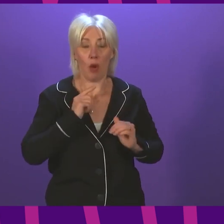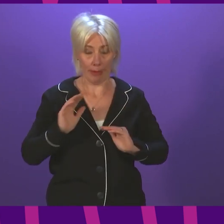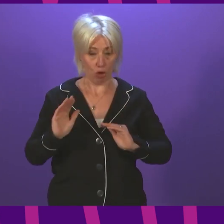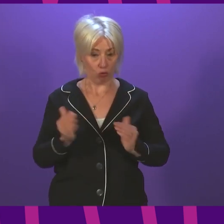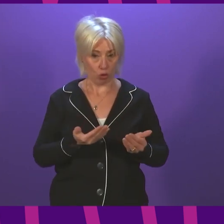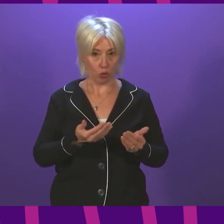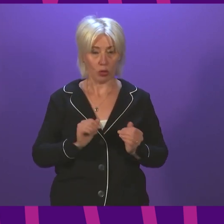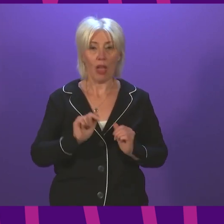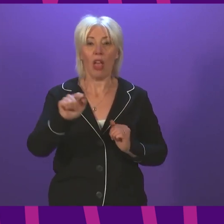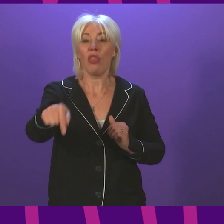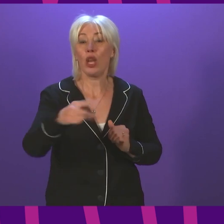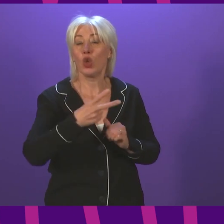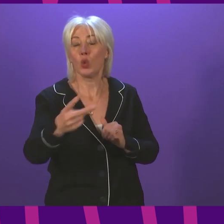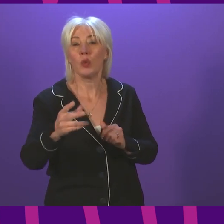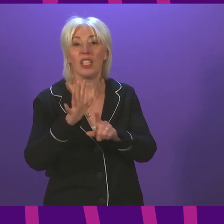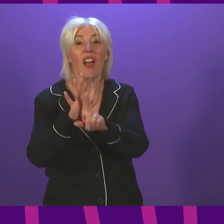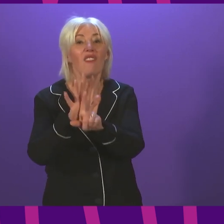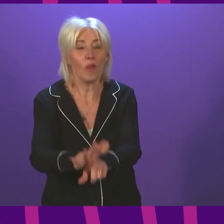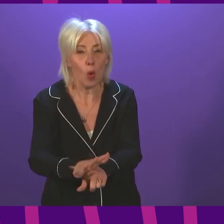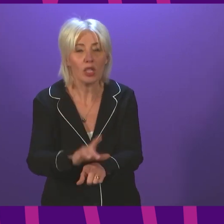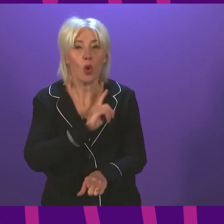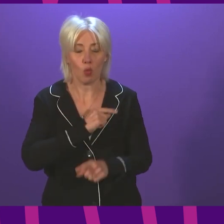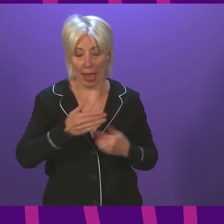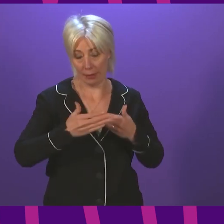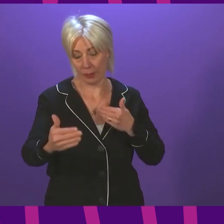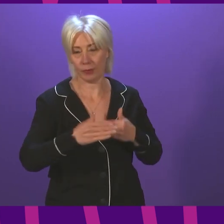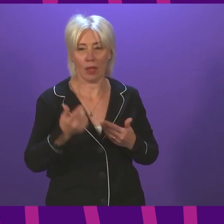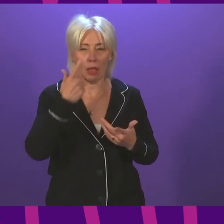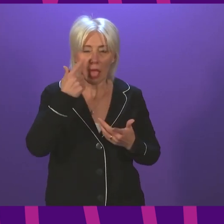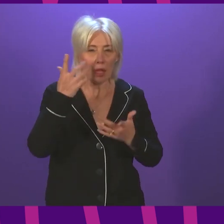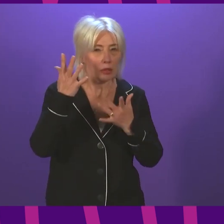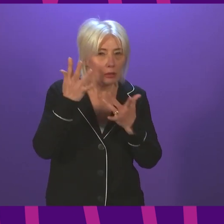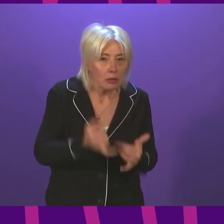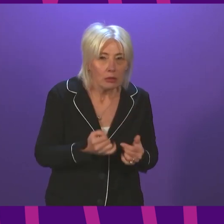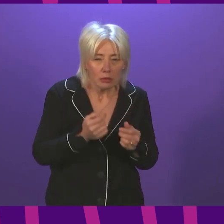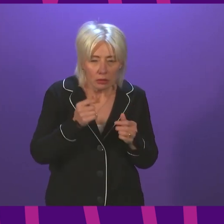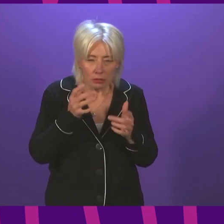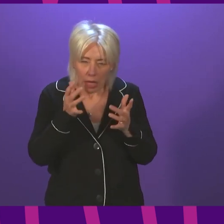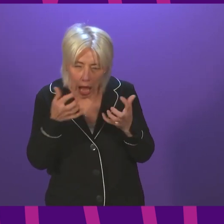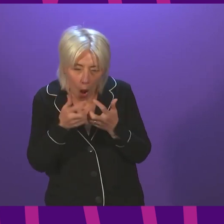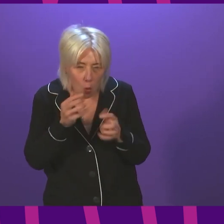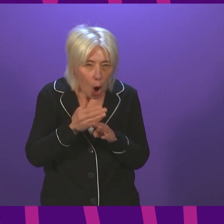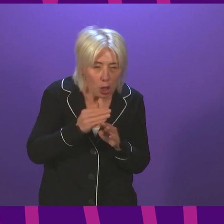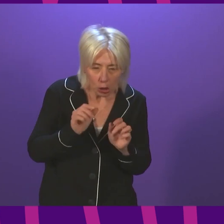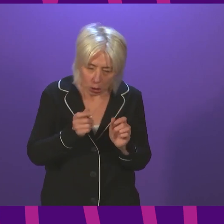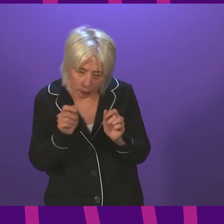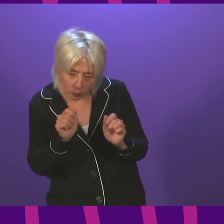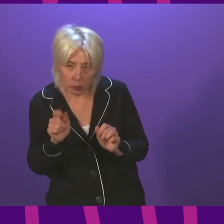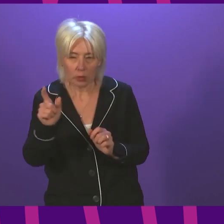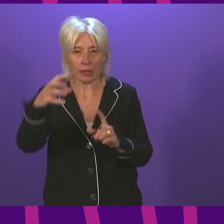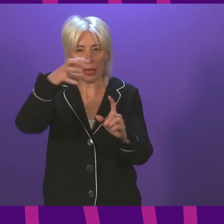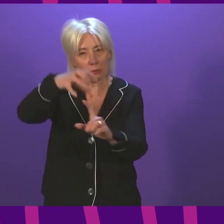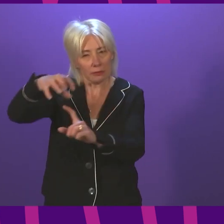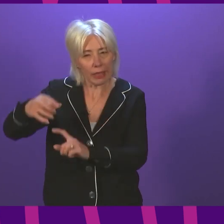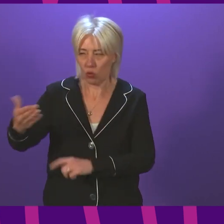the scheme and the enforcement provisions coming into force is to allow that testing and for that guidance to be properly applied and understood by the businesses